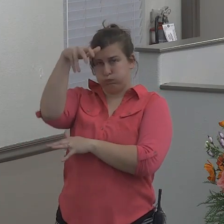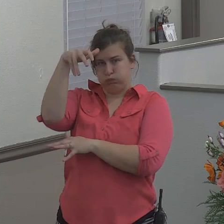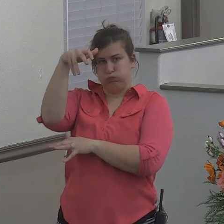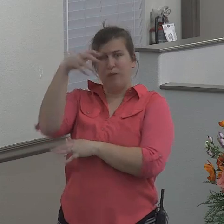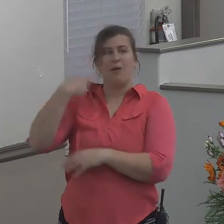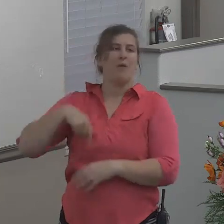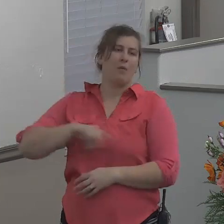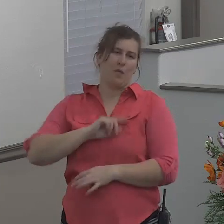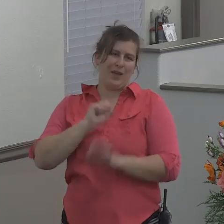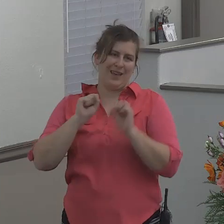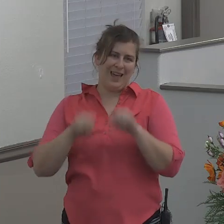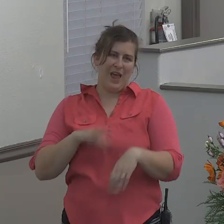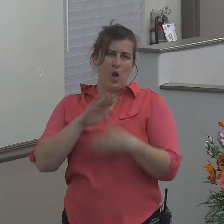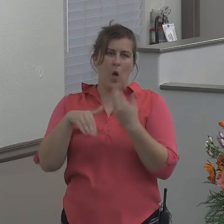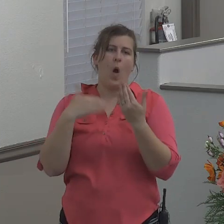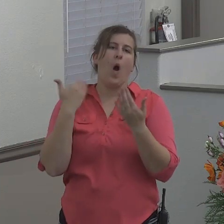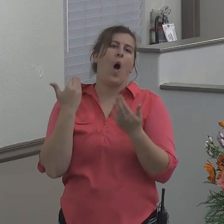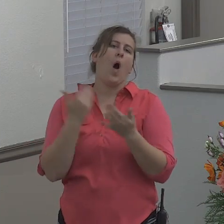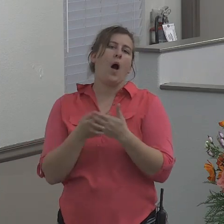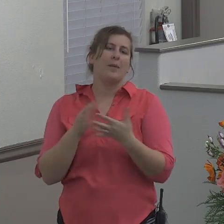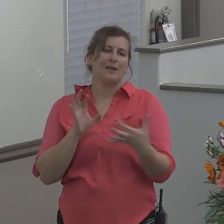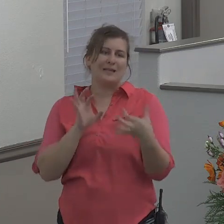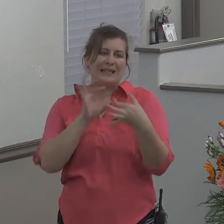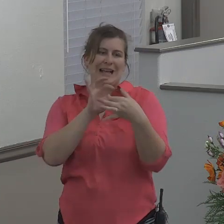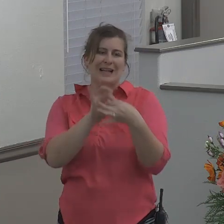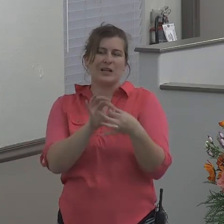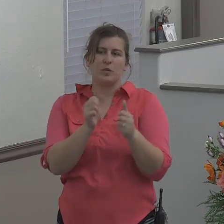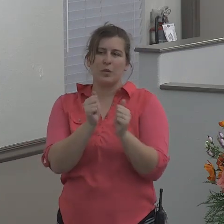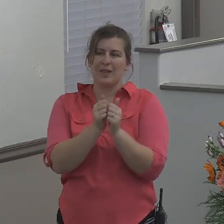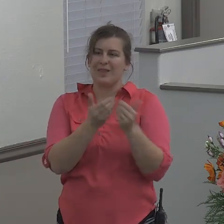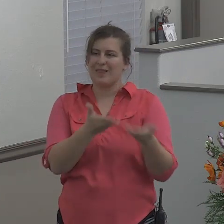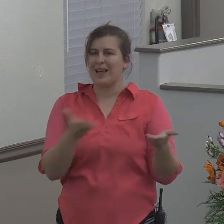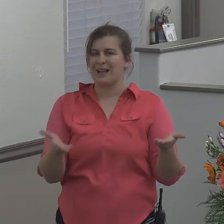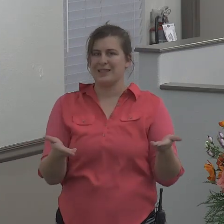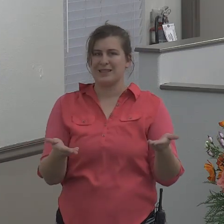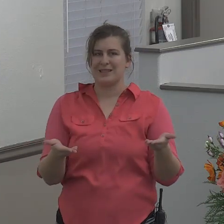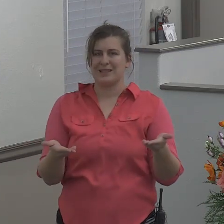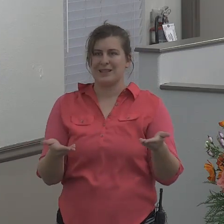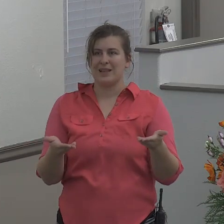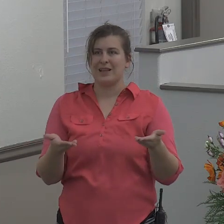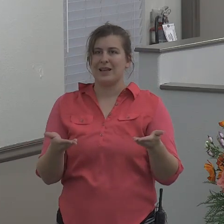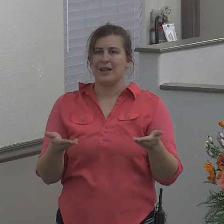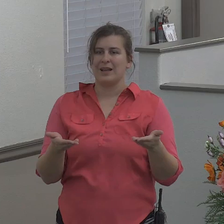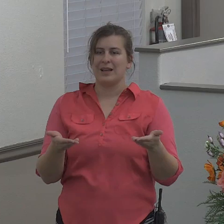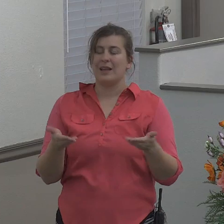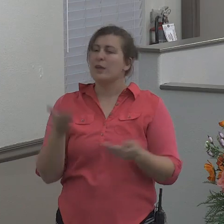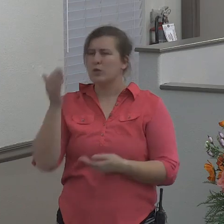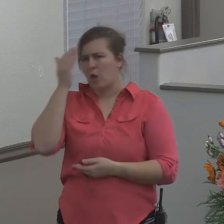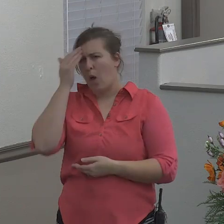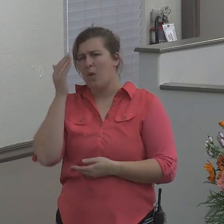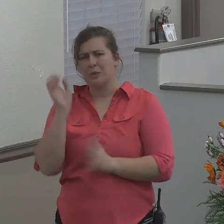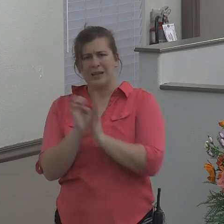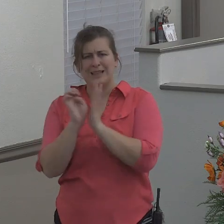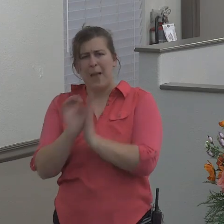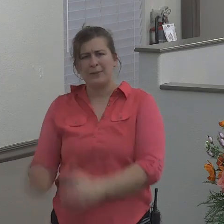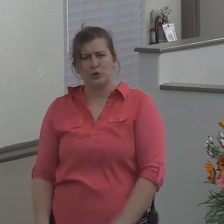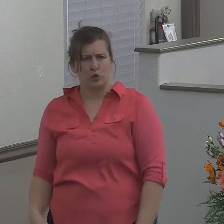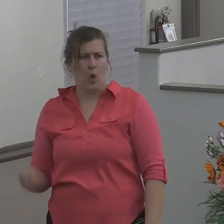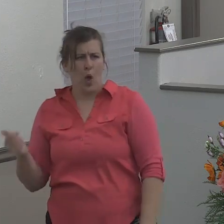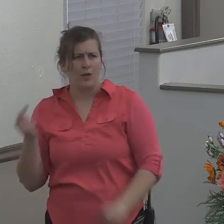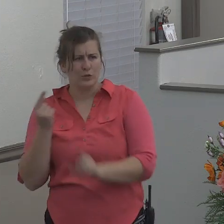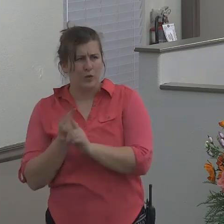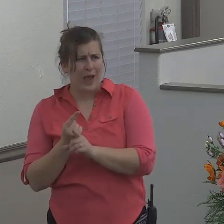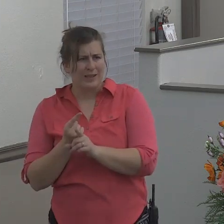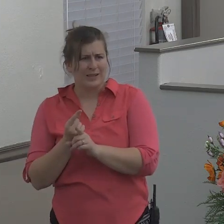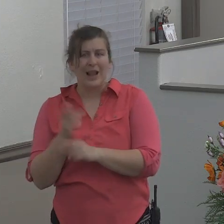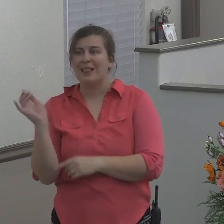get attached to things that are not human take for instance dogs many people have dogs and they love their dogs like